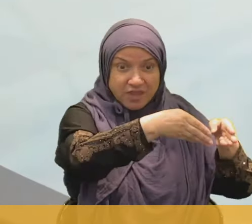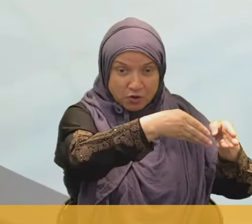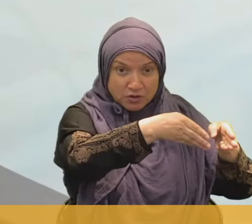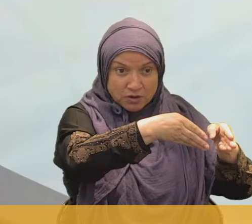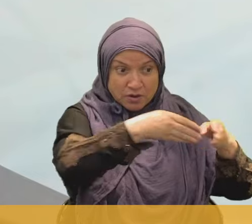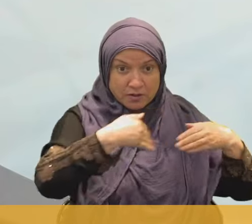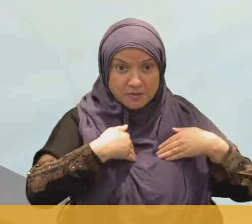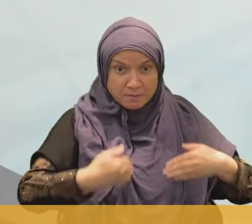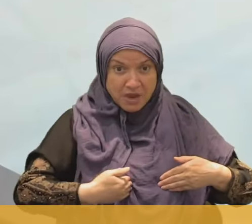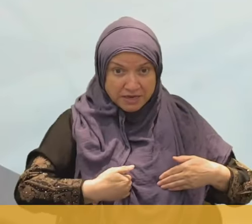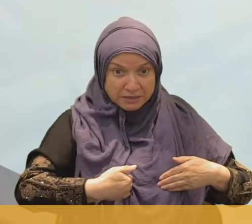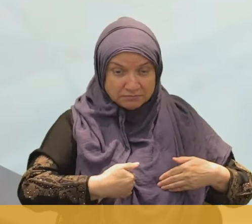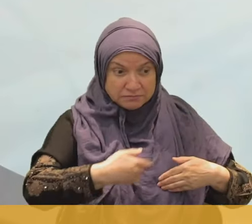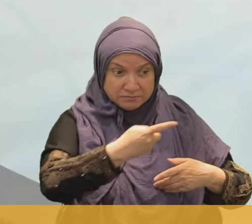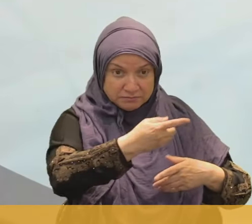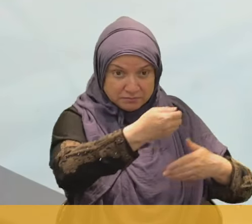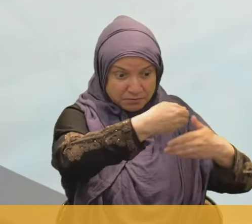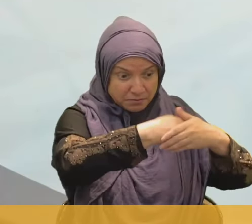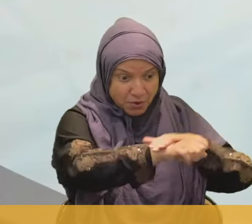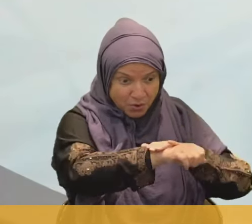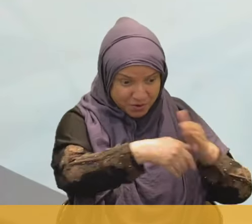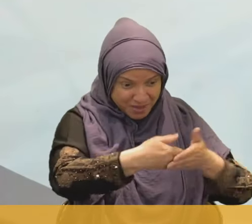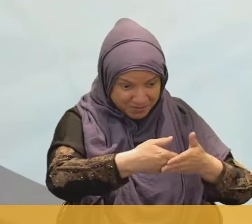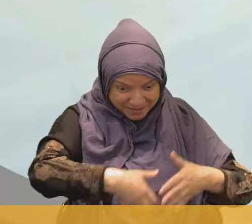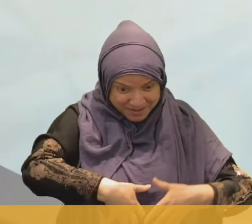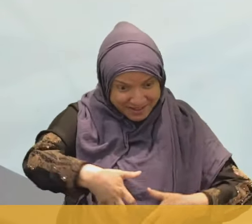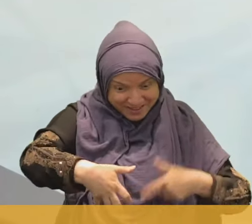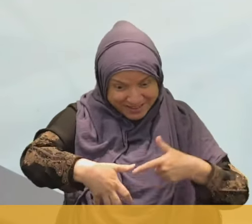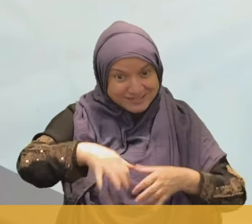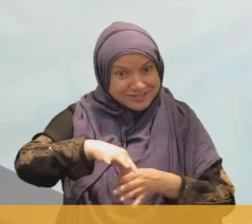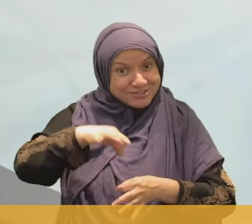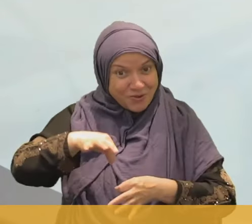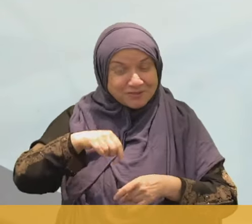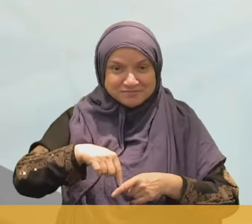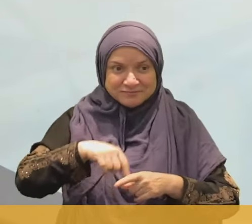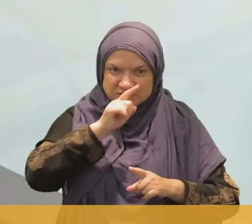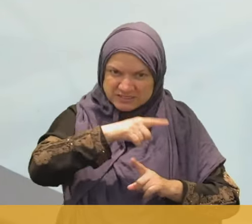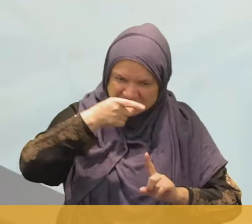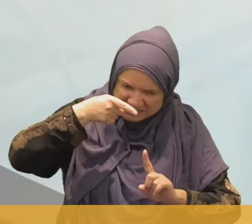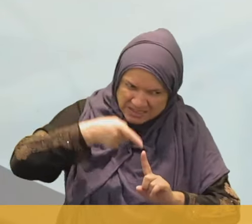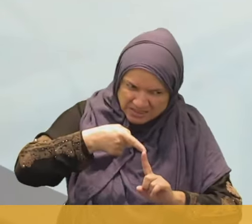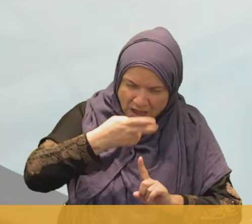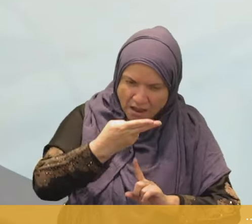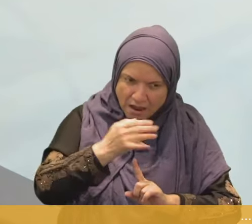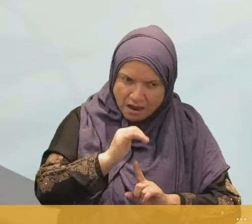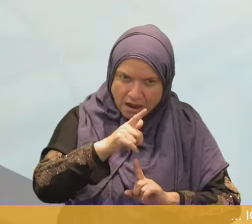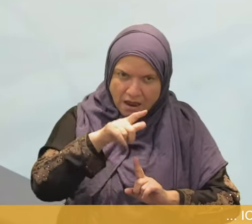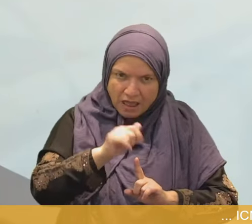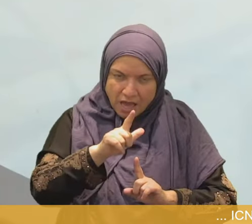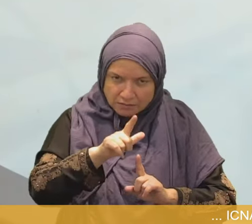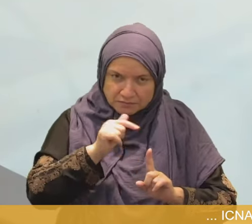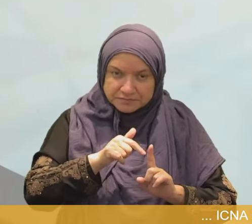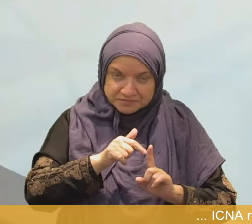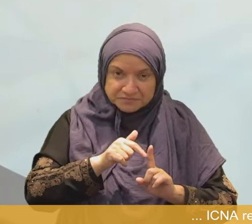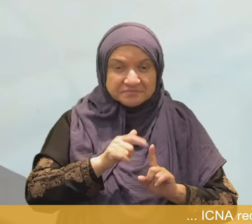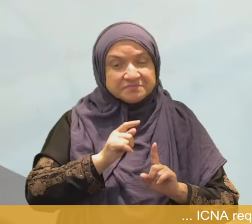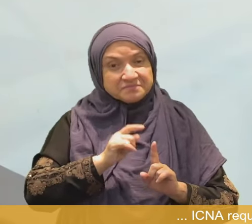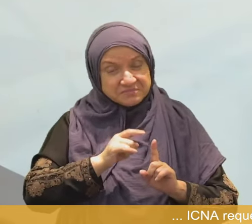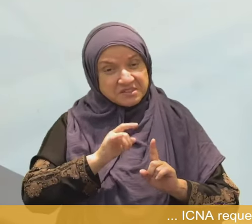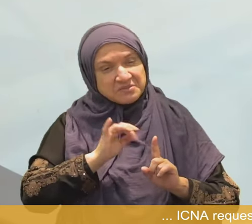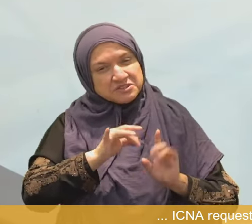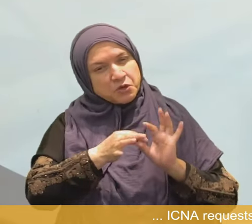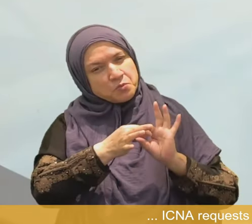my soul will remind if it's alive, eat halal. If I will have a relationship, my body will remind. Only halal relationship. Don't destroy your family.